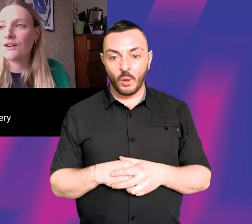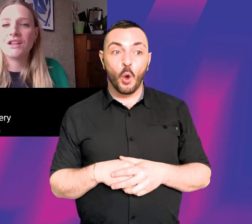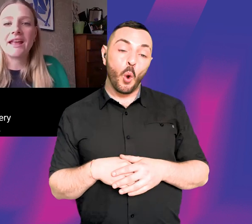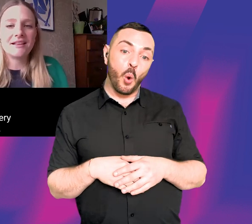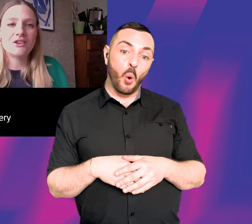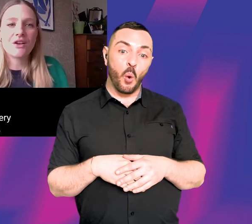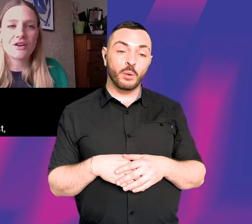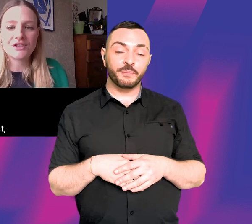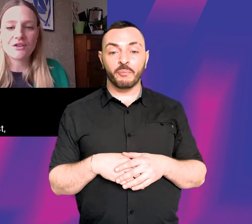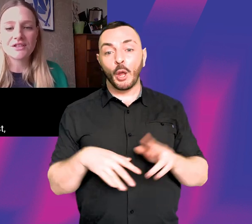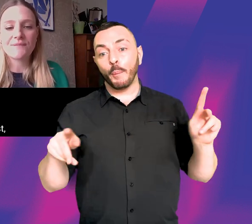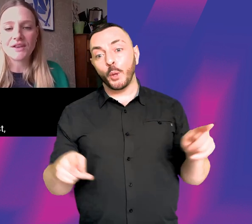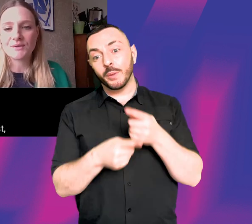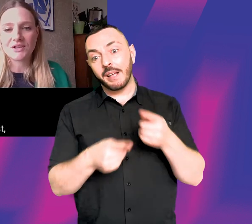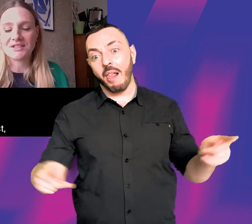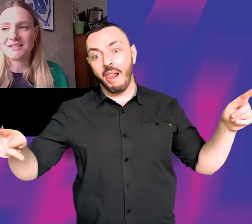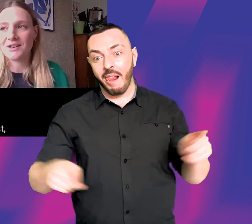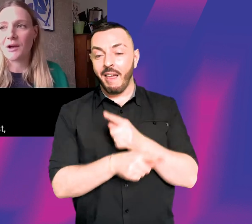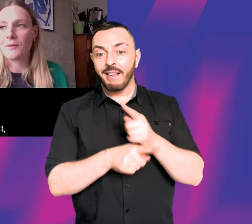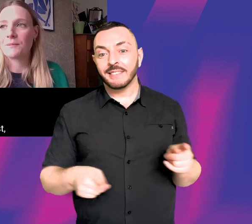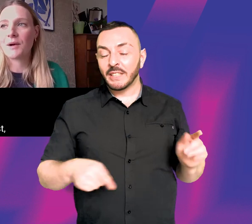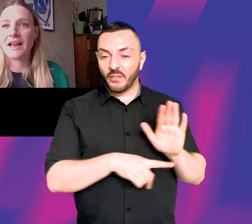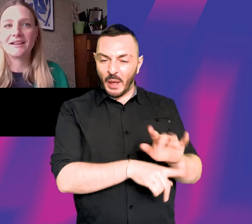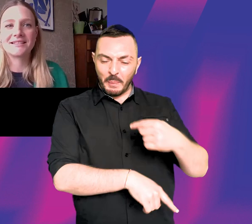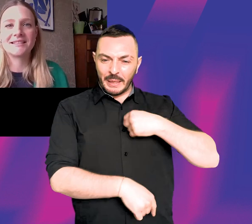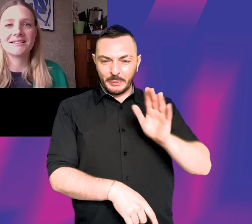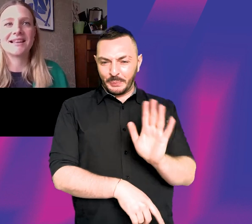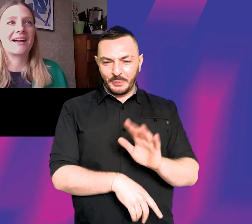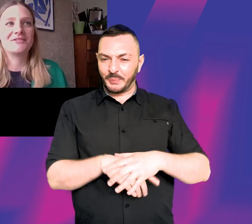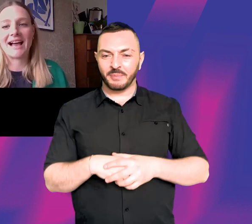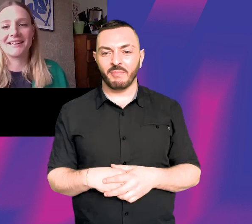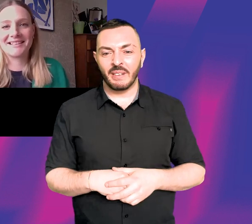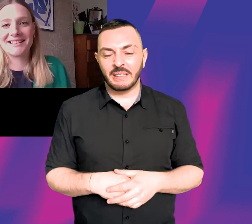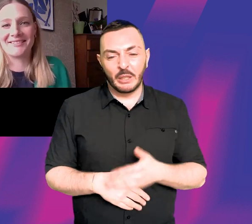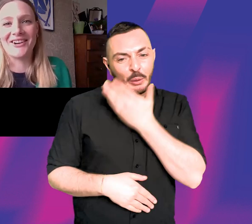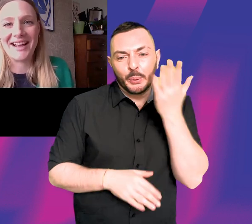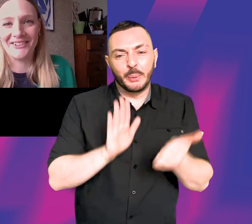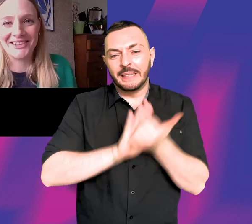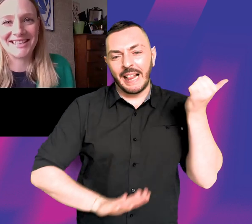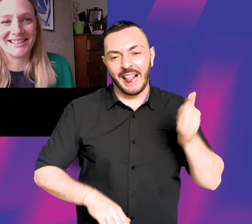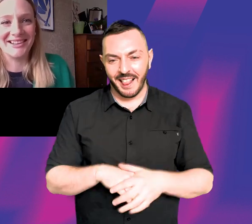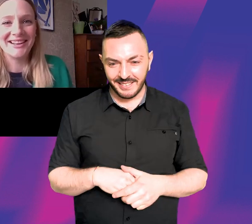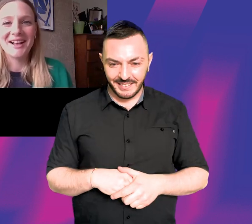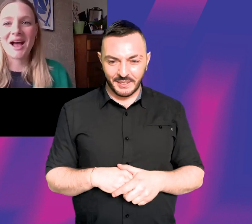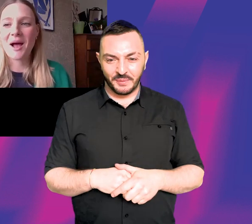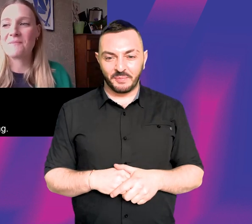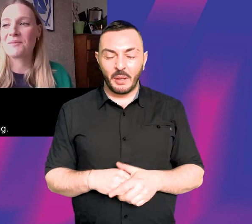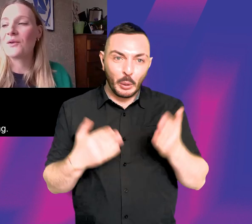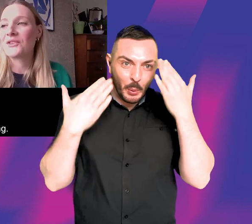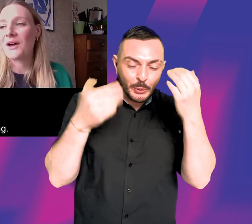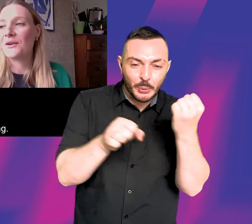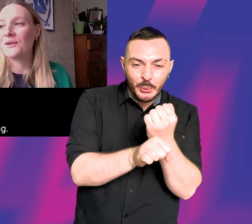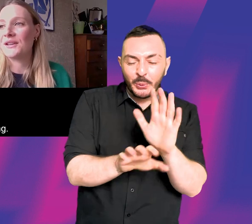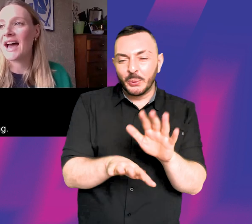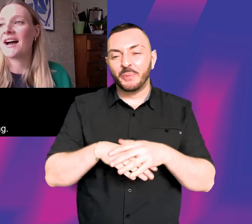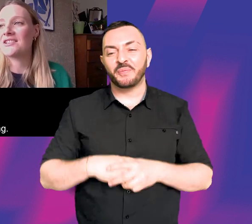musical. Like, you know, there, so there are some things which I just, you know, by like just lack of talent, I'm not able to do. But